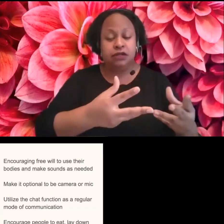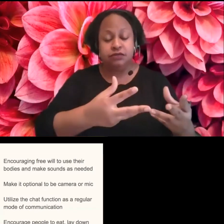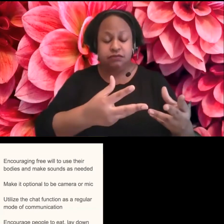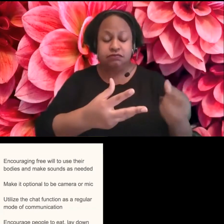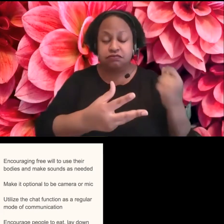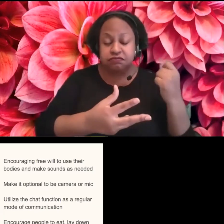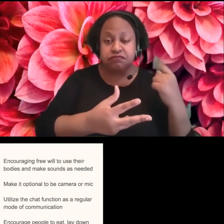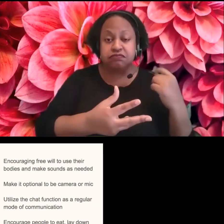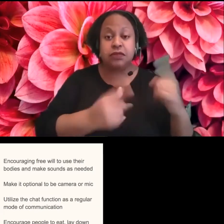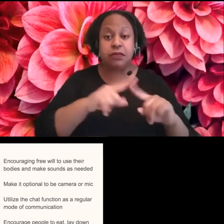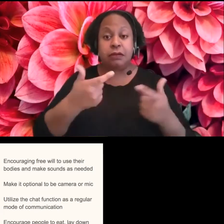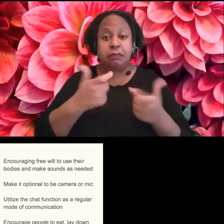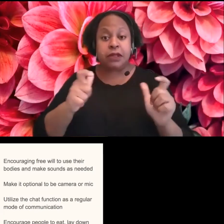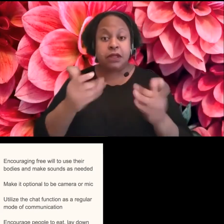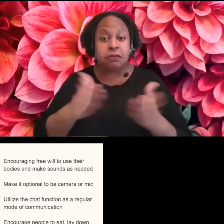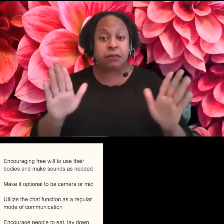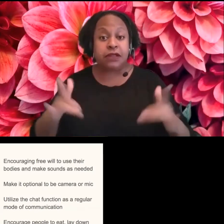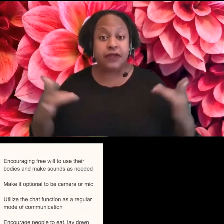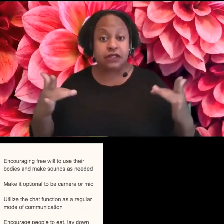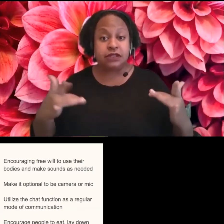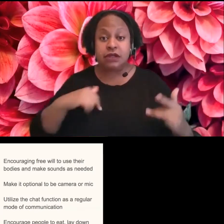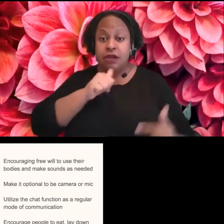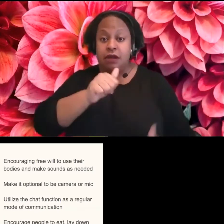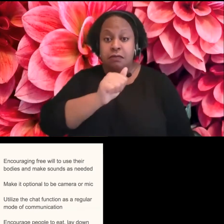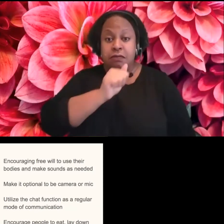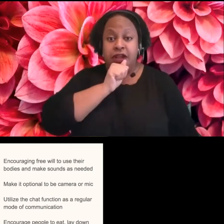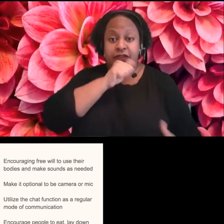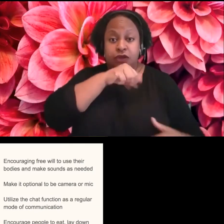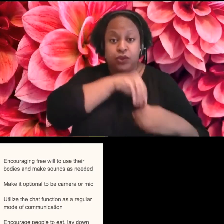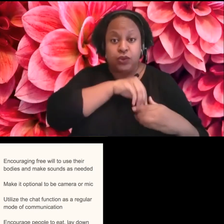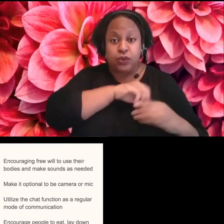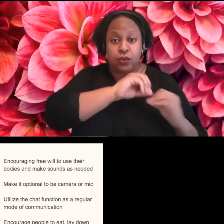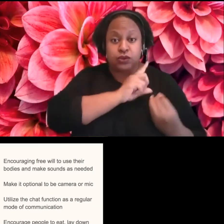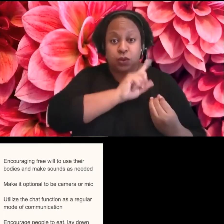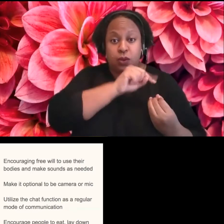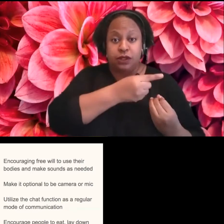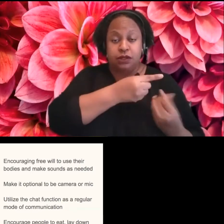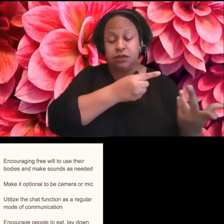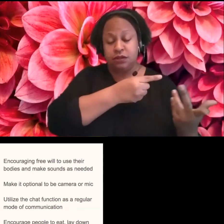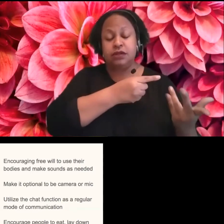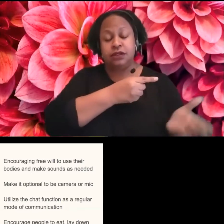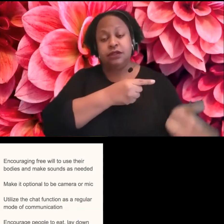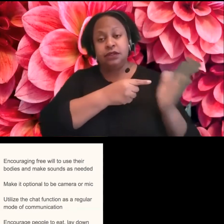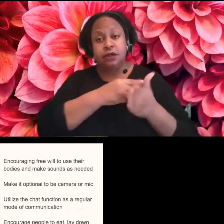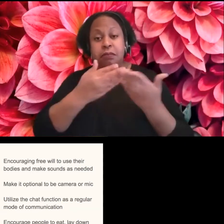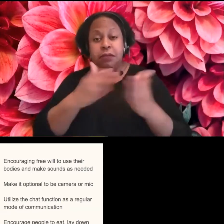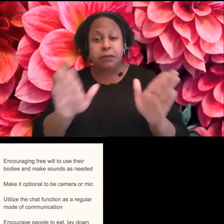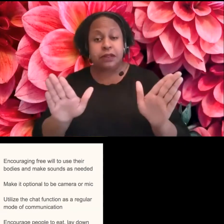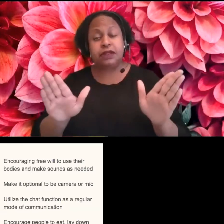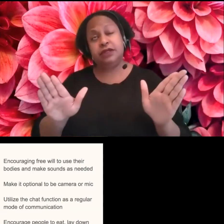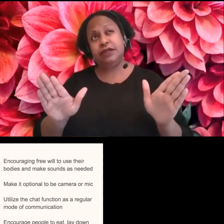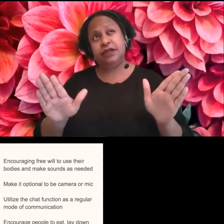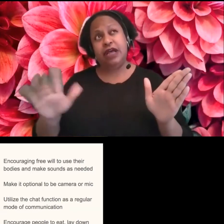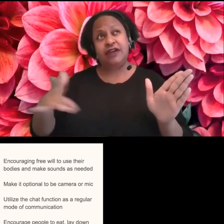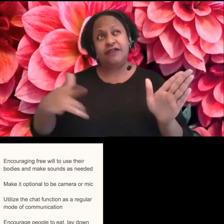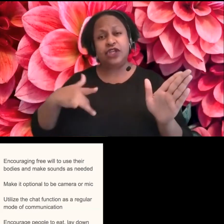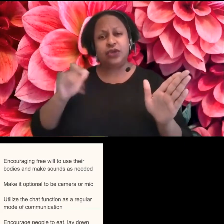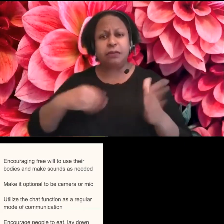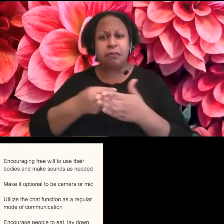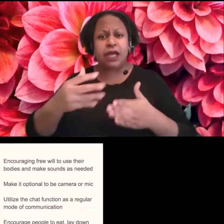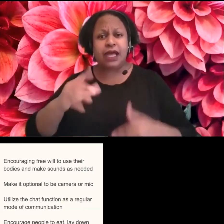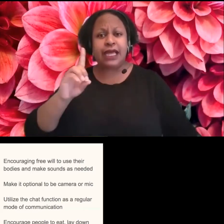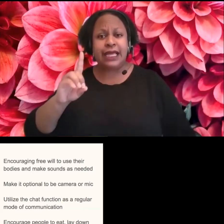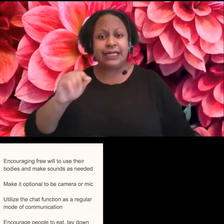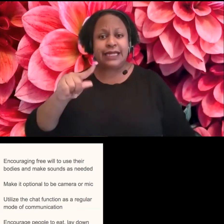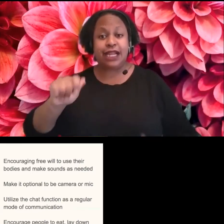is if you can somehow, I, I'm still a little new to Canada, but I know you can buy like data cards for